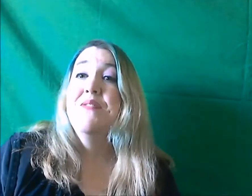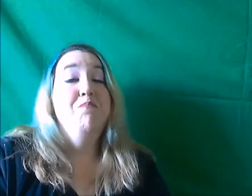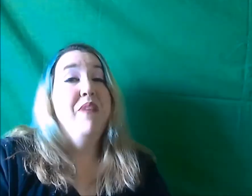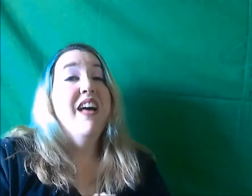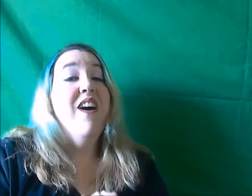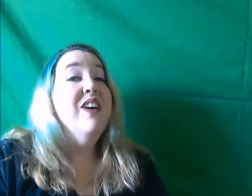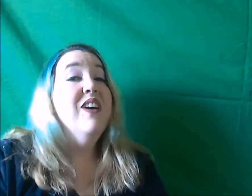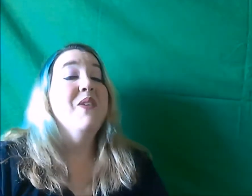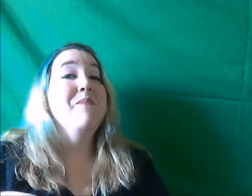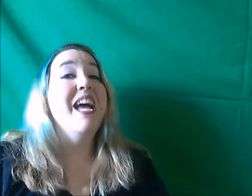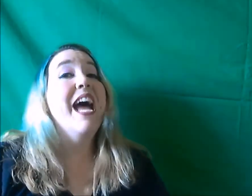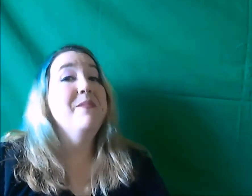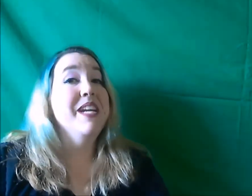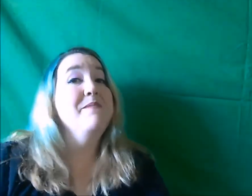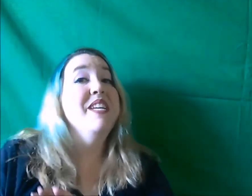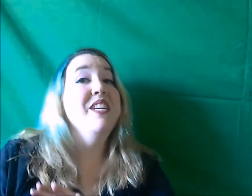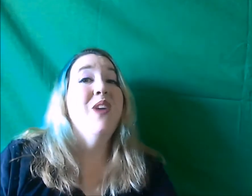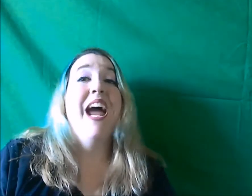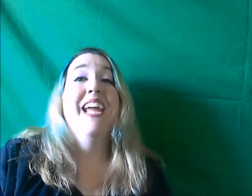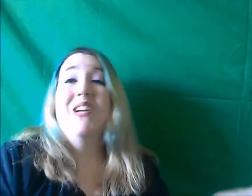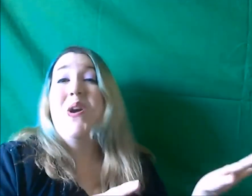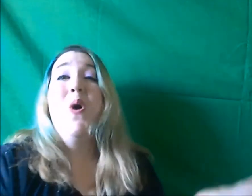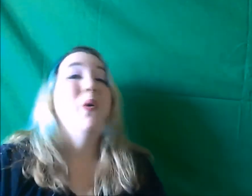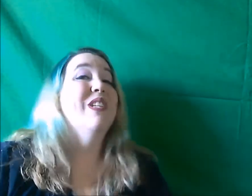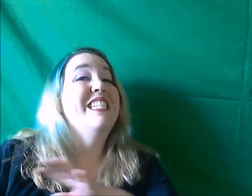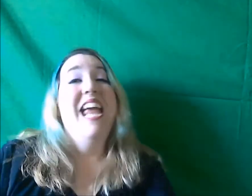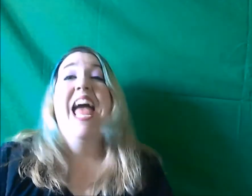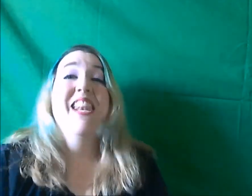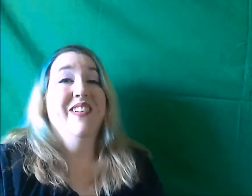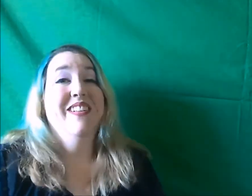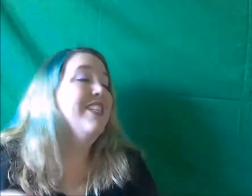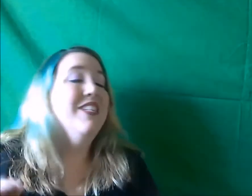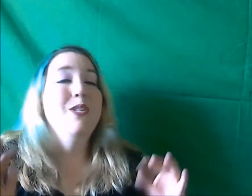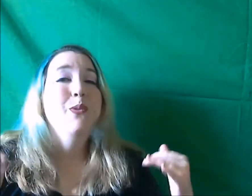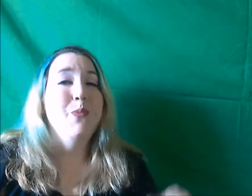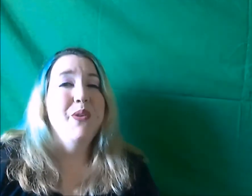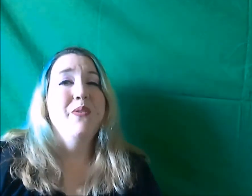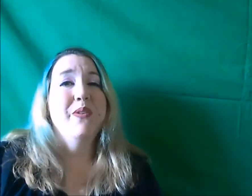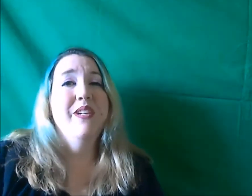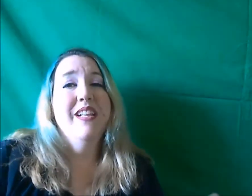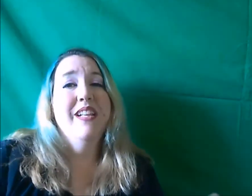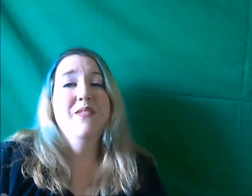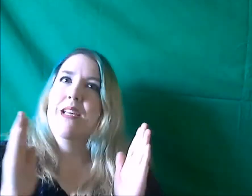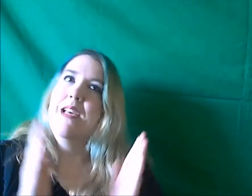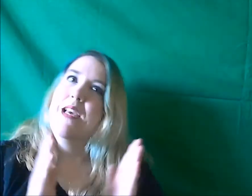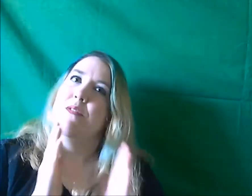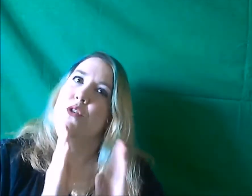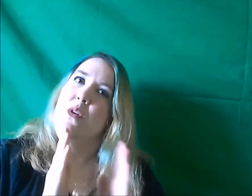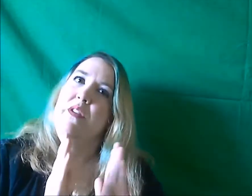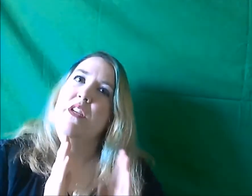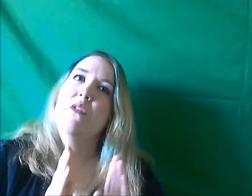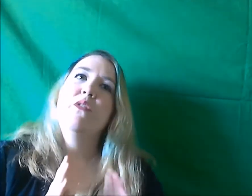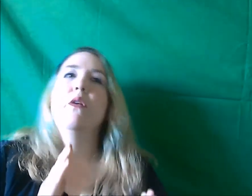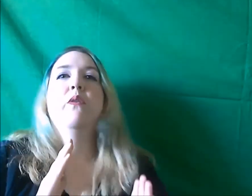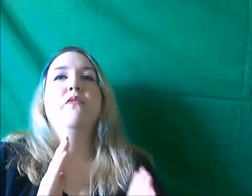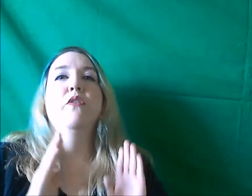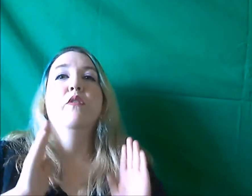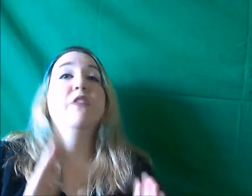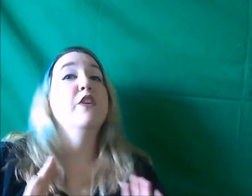But also might I recommend trying her whole channel. She was wonderful. it was kind of a short video. So if you're a very busy